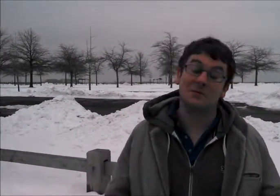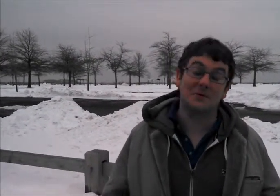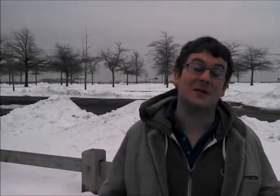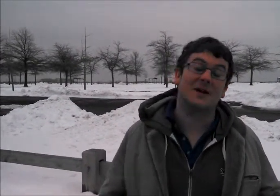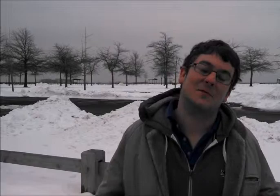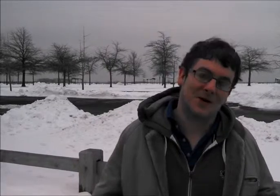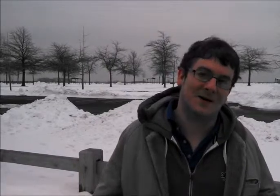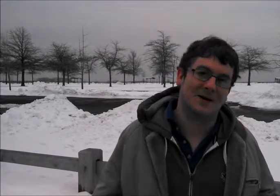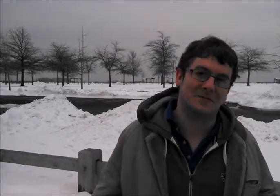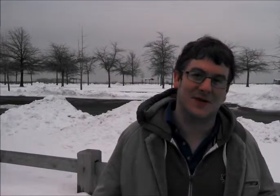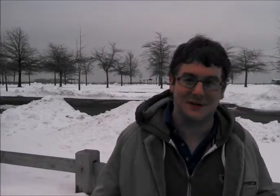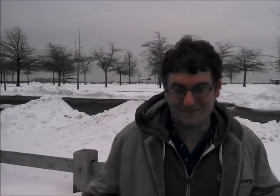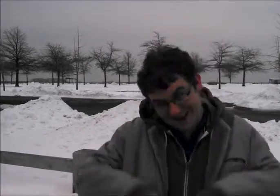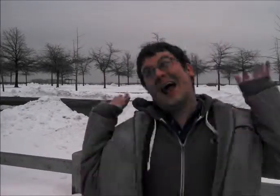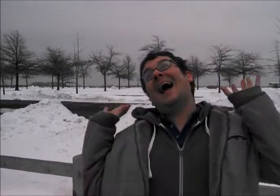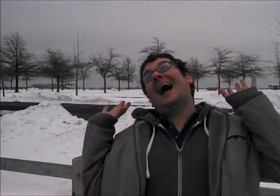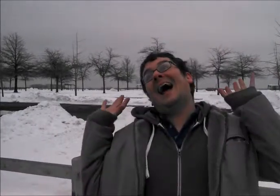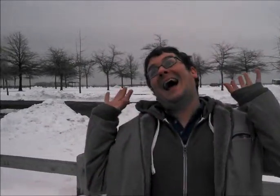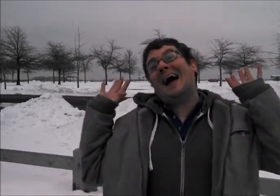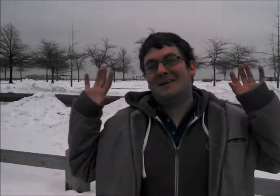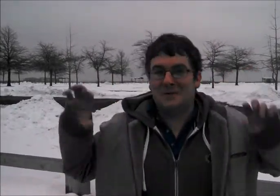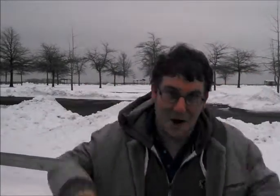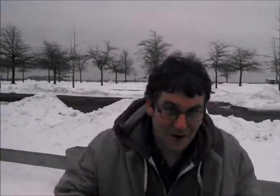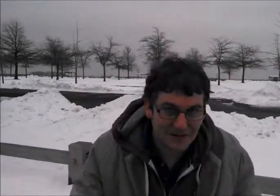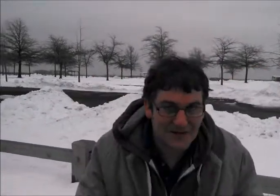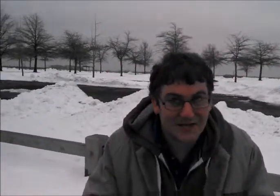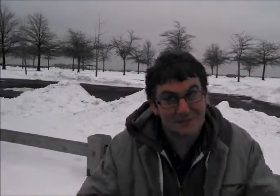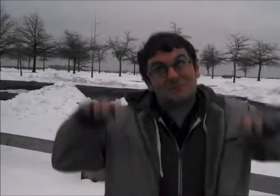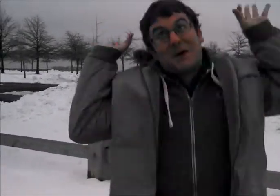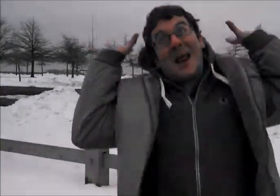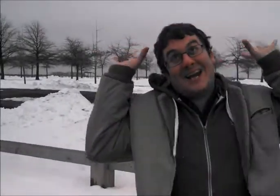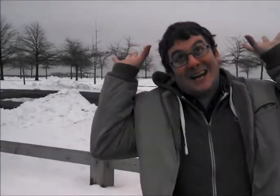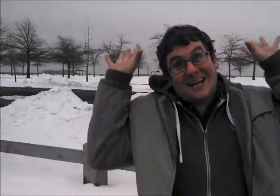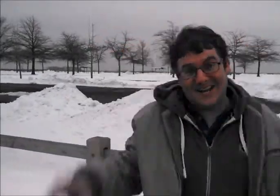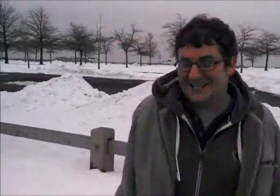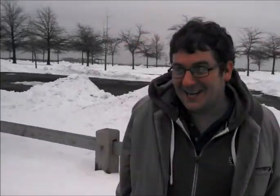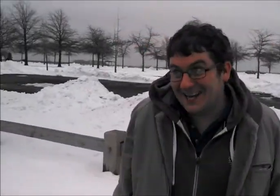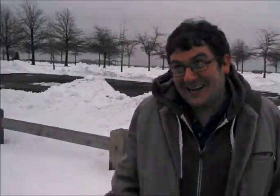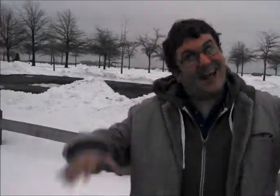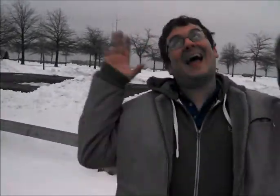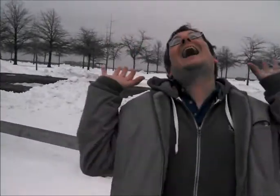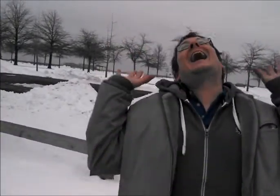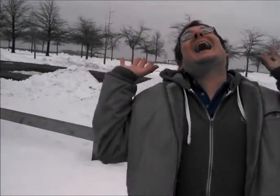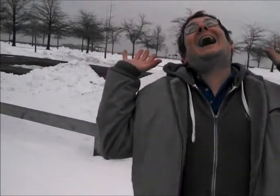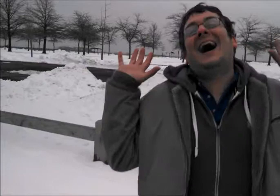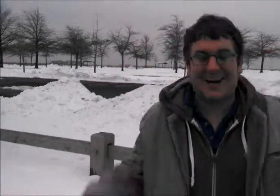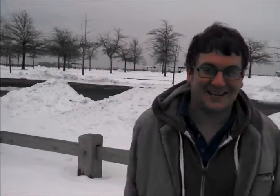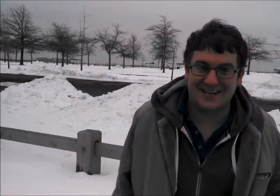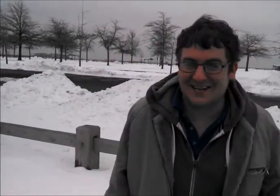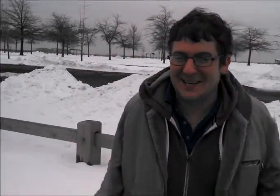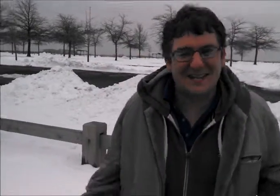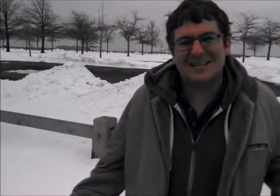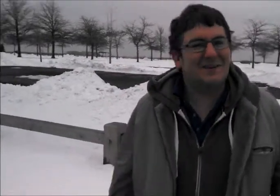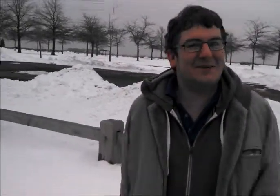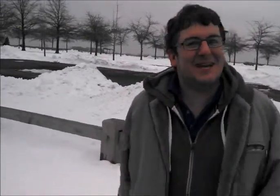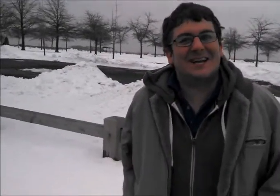know, the side for bright comes on. All is bright. It's like, it was like,